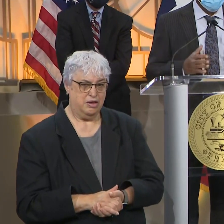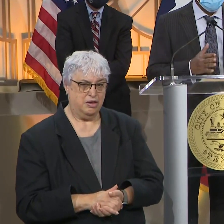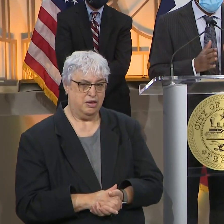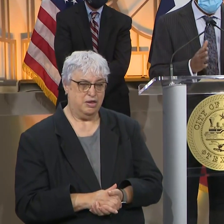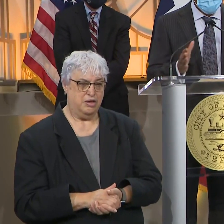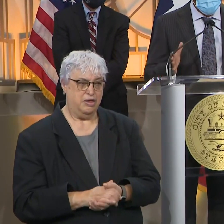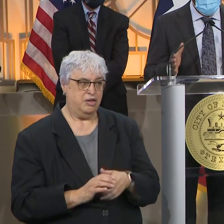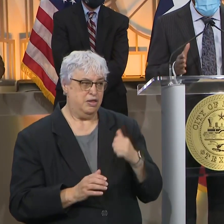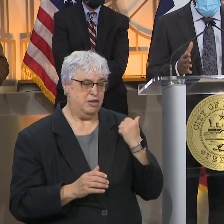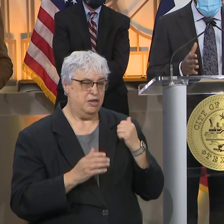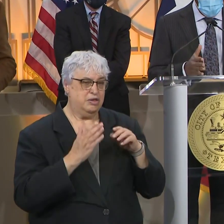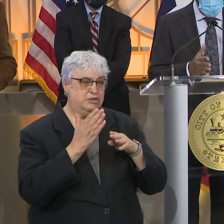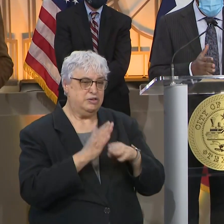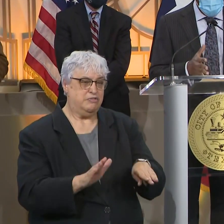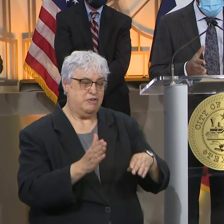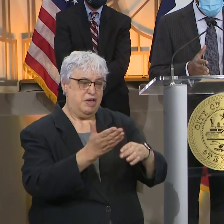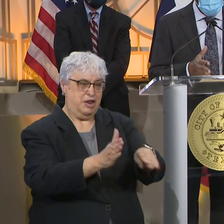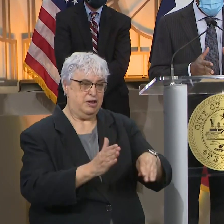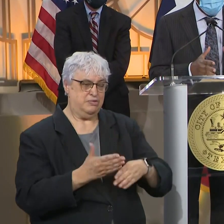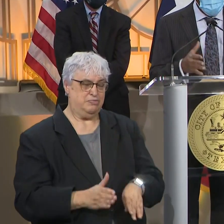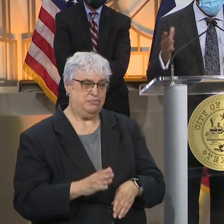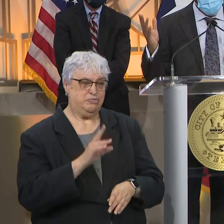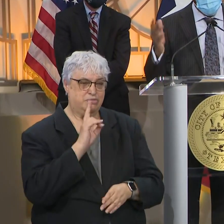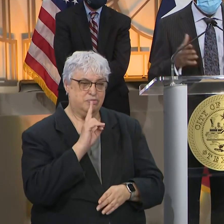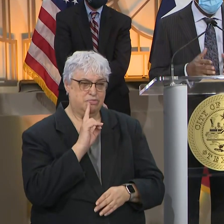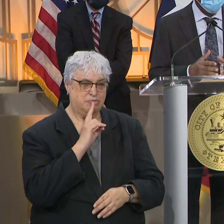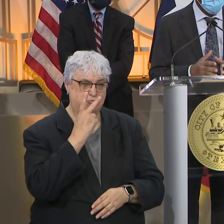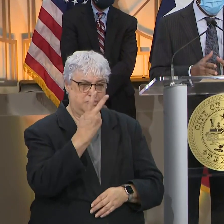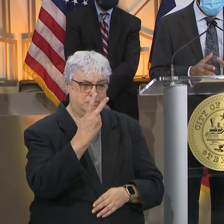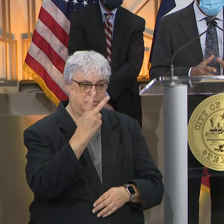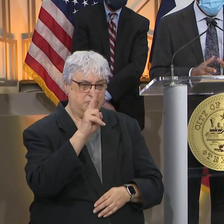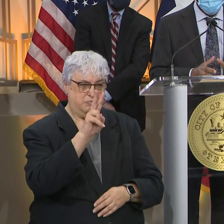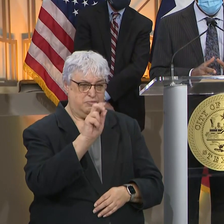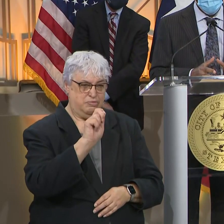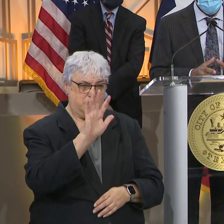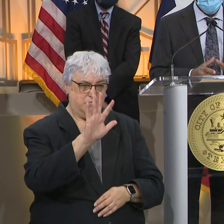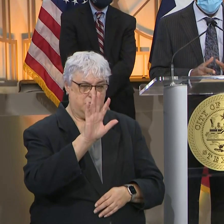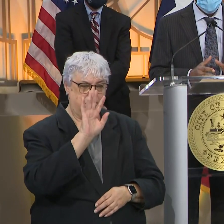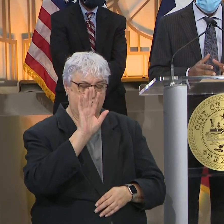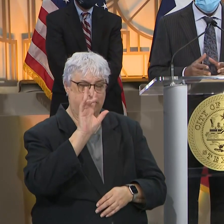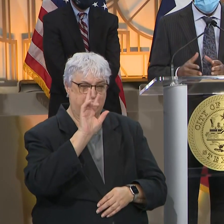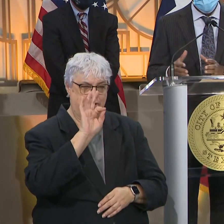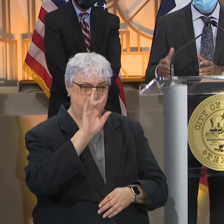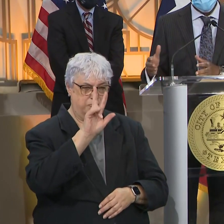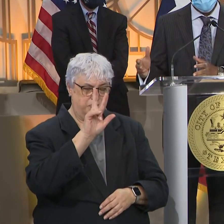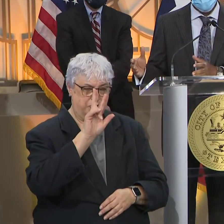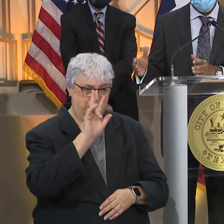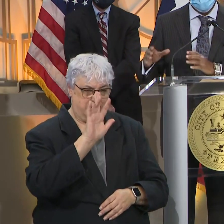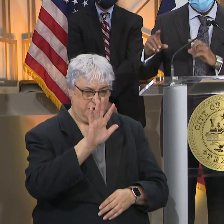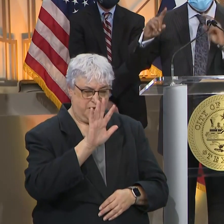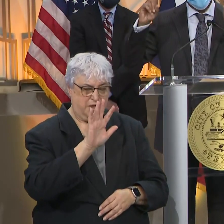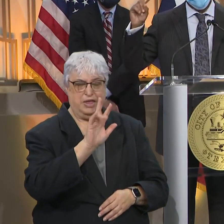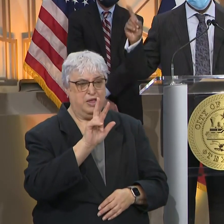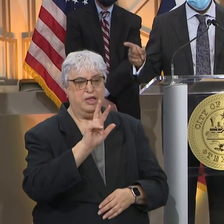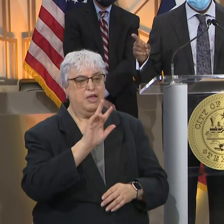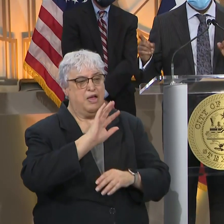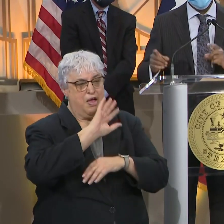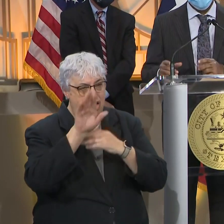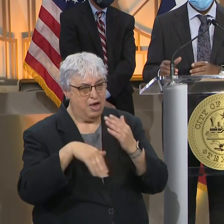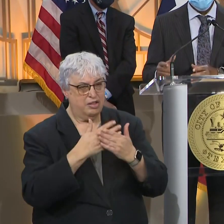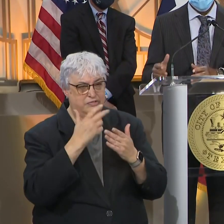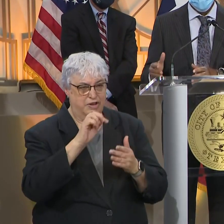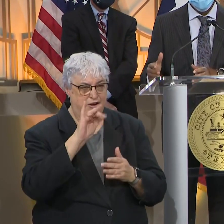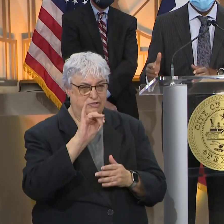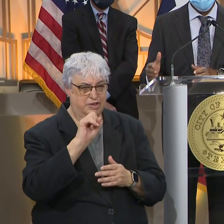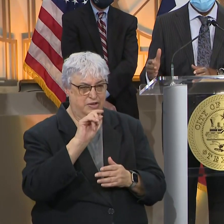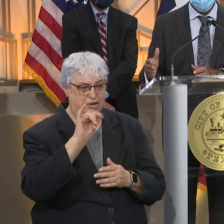divided, it's kind of divided up. In Houston, there are 2.3 million Houstonians. And then if you factor in all of Harris